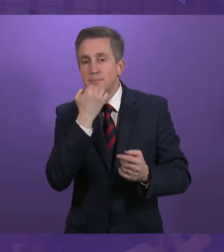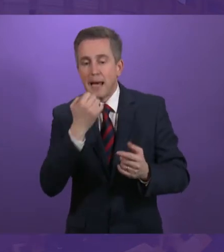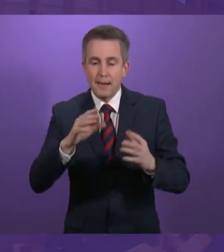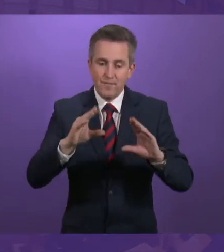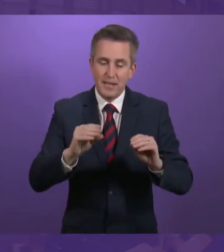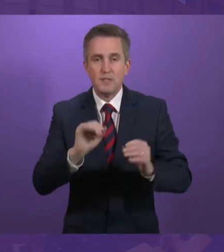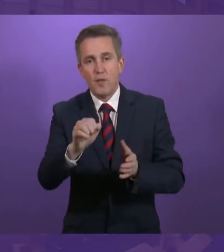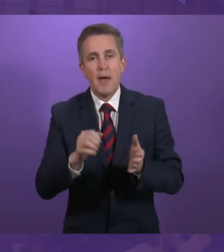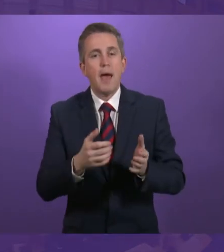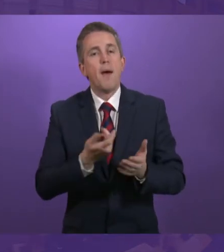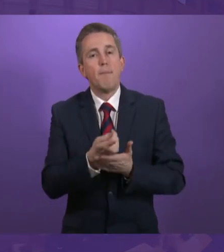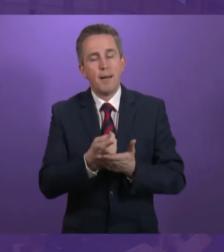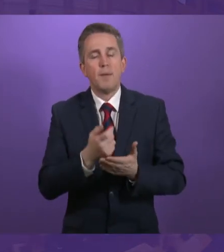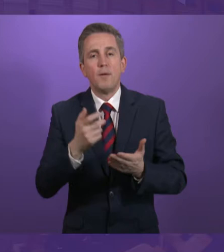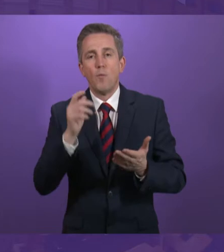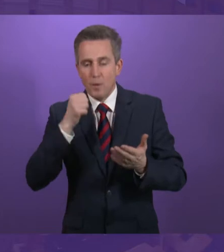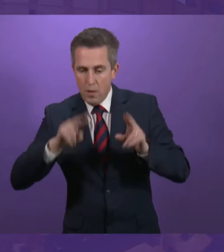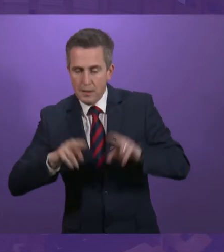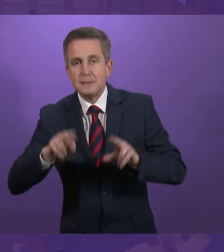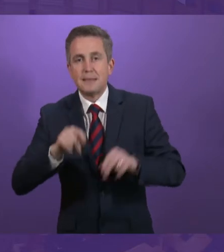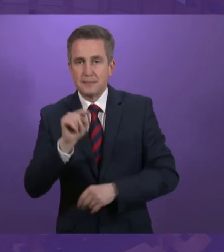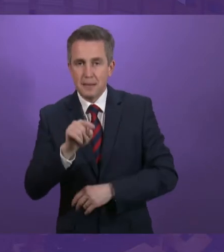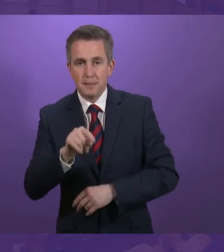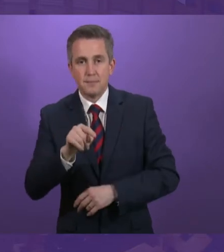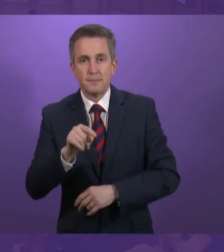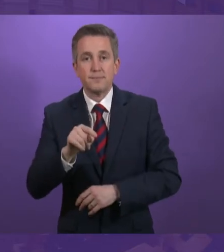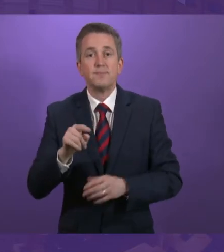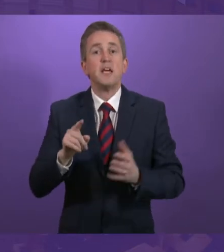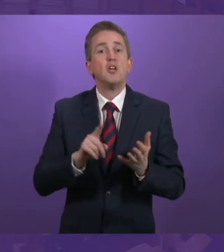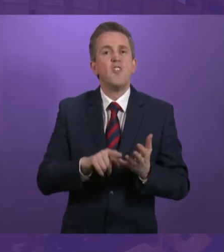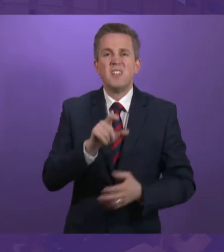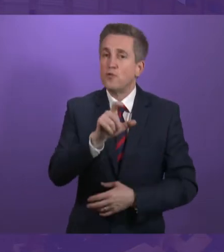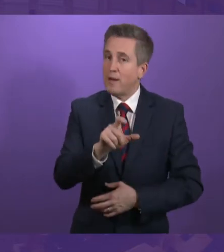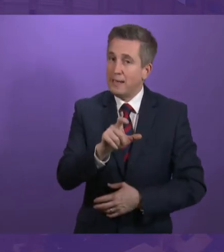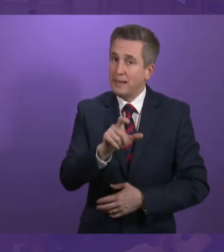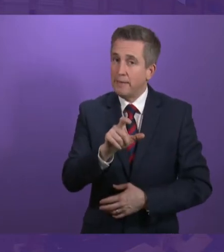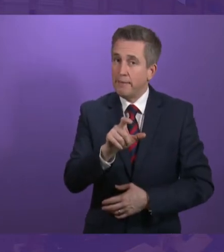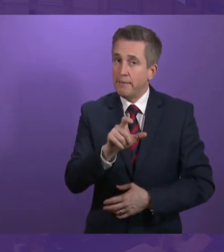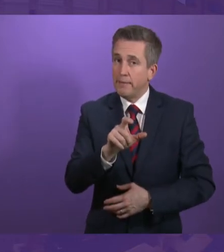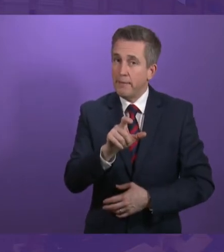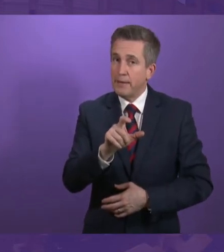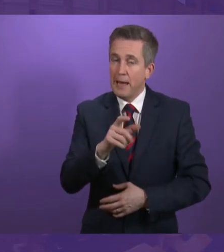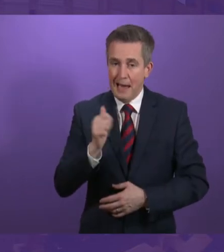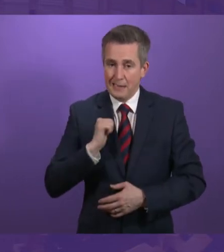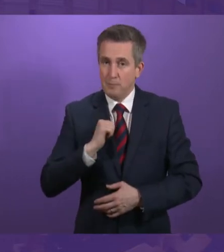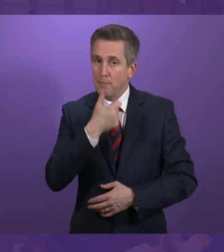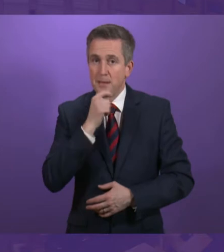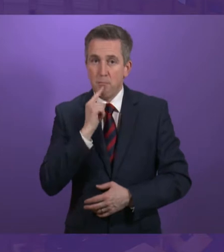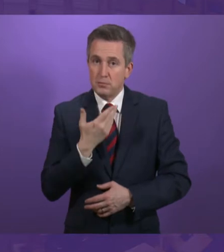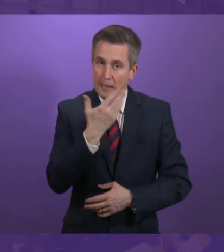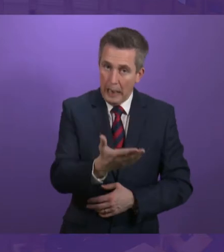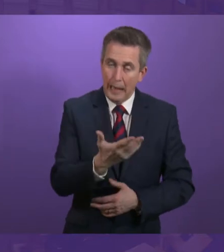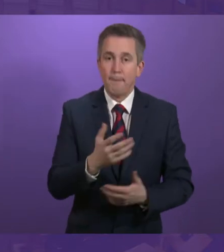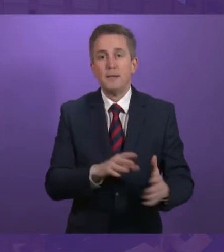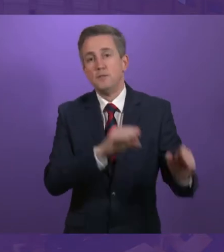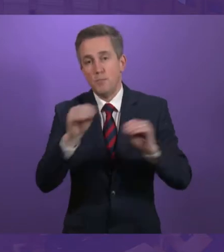case so this cannot happen. I can also guarantee that unlike for universal credit we will not require people to make a new claim to move on to the Scottish